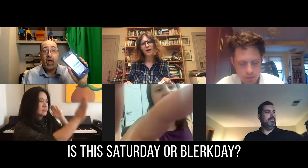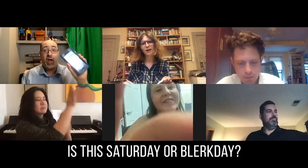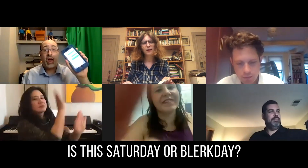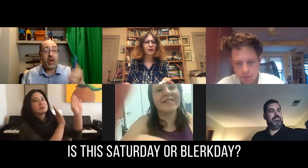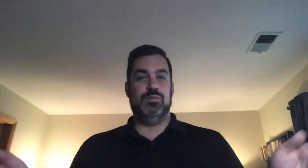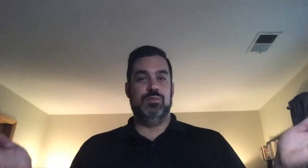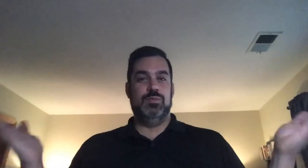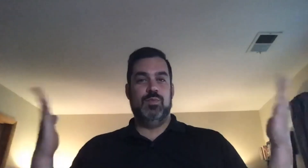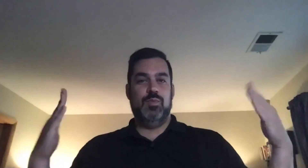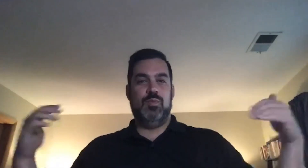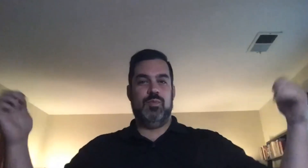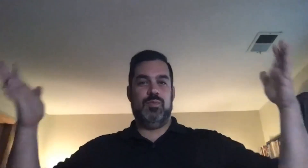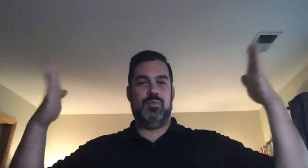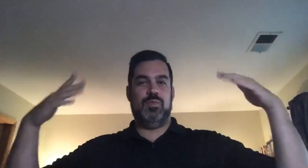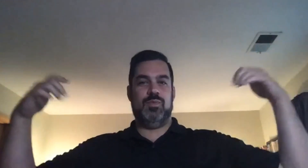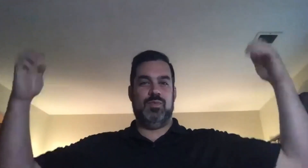blurk day?